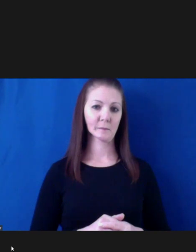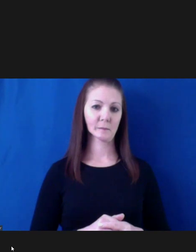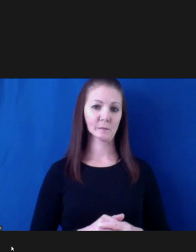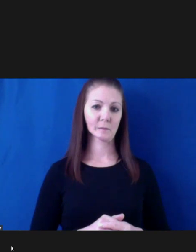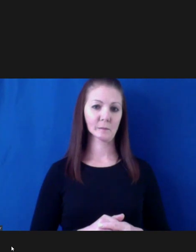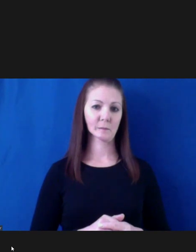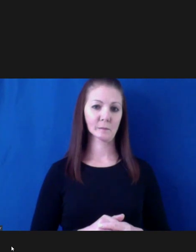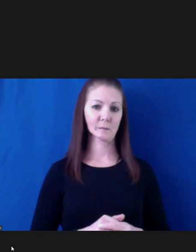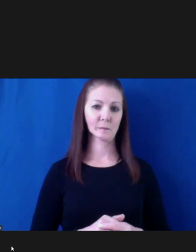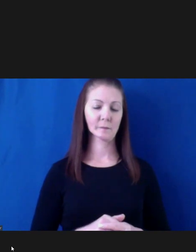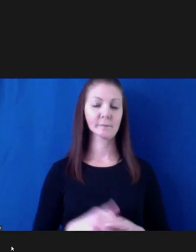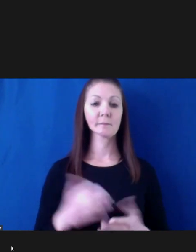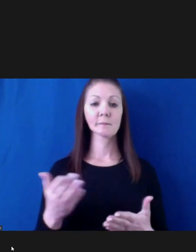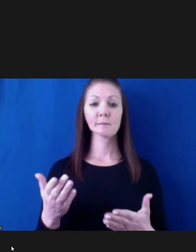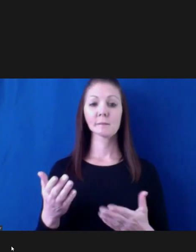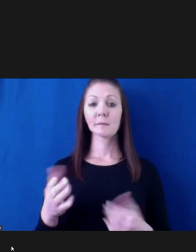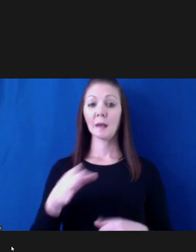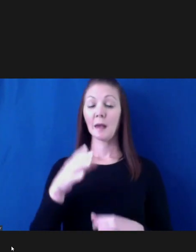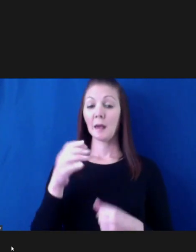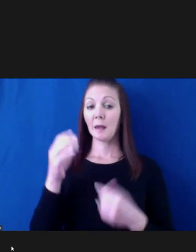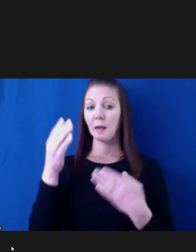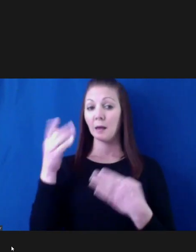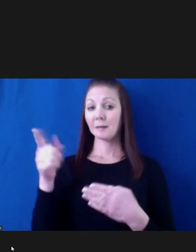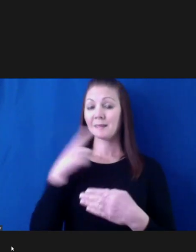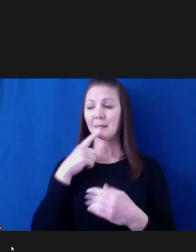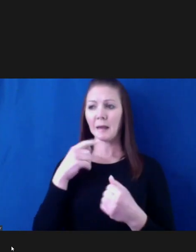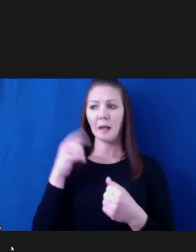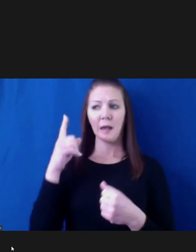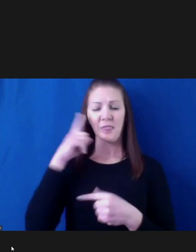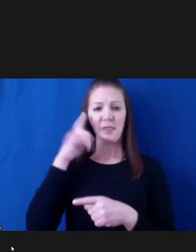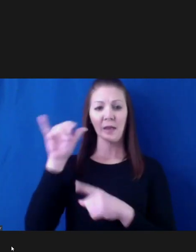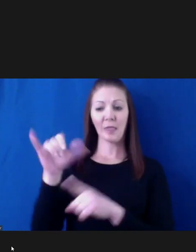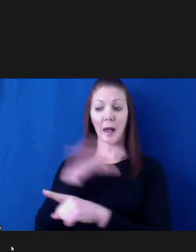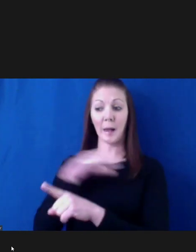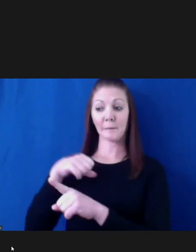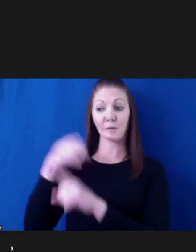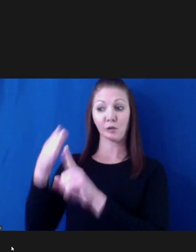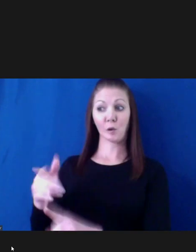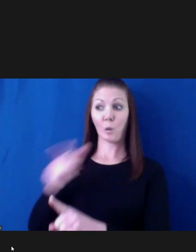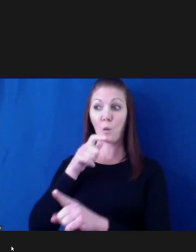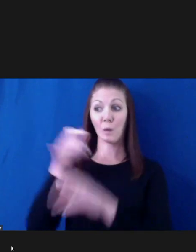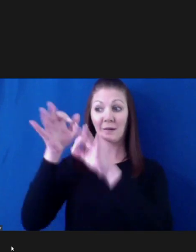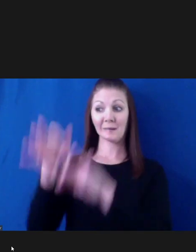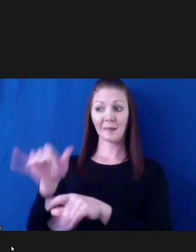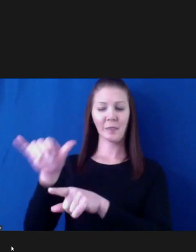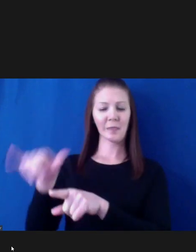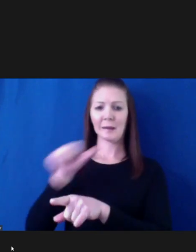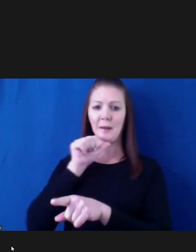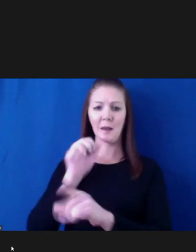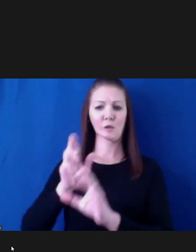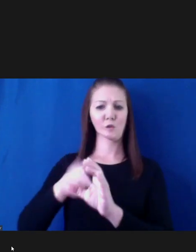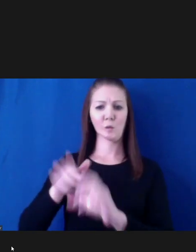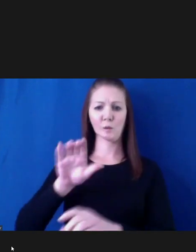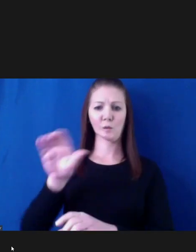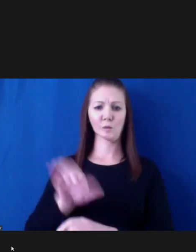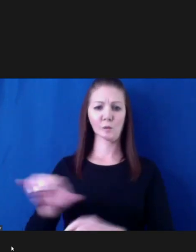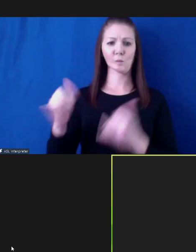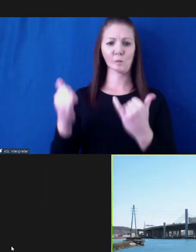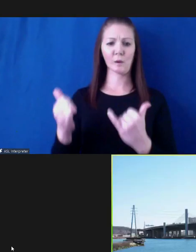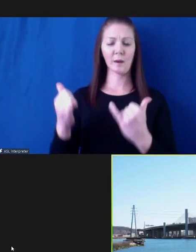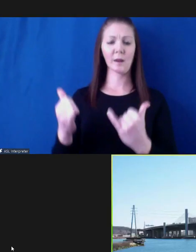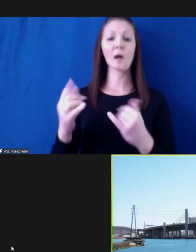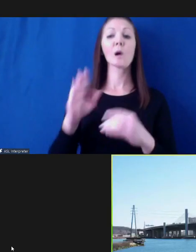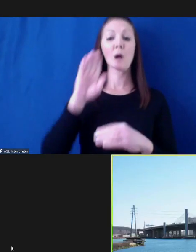I'm not sure if the commissioner's on the call. No, we shut down transit operations, all bus operations